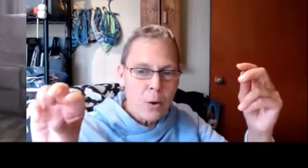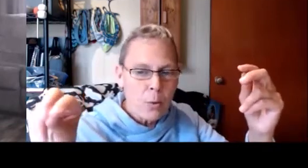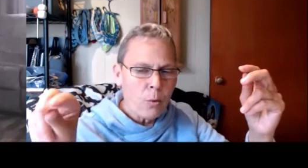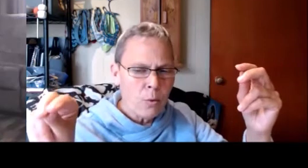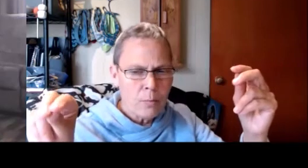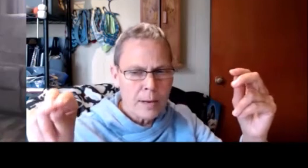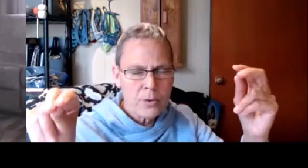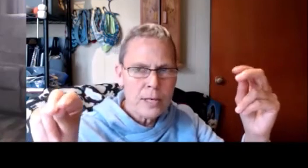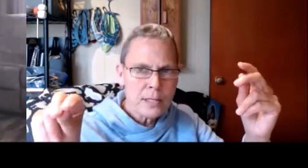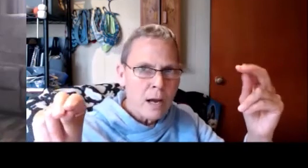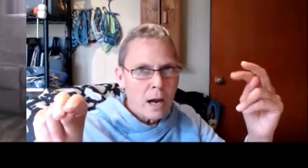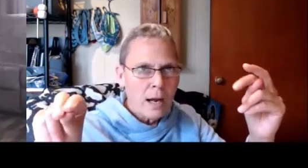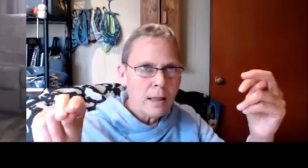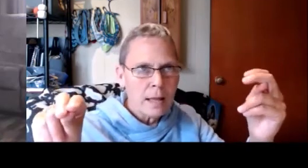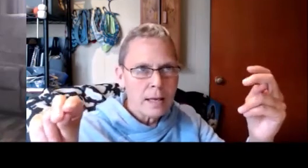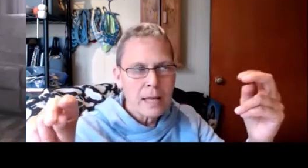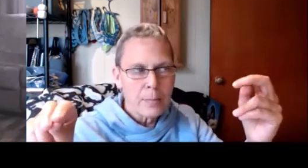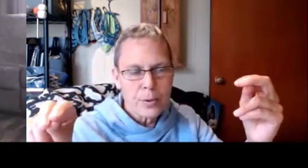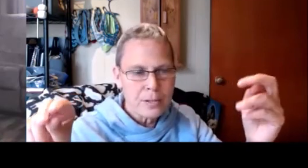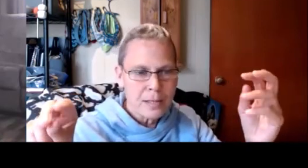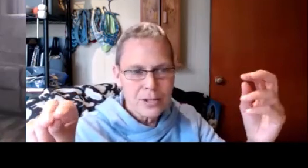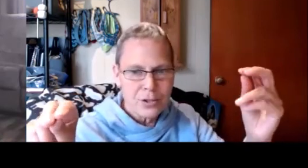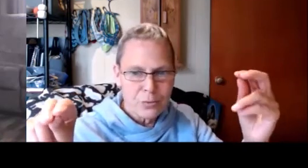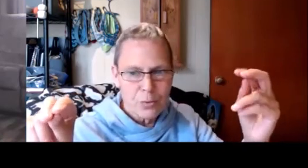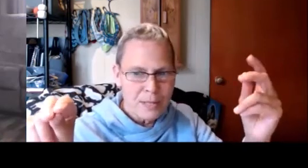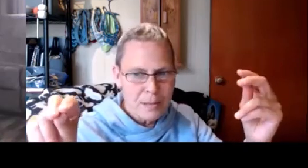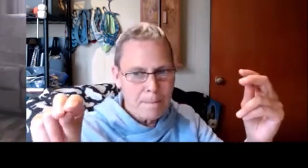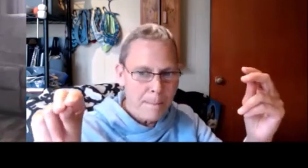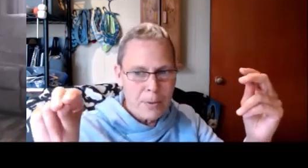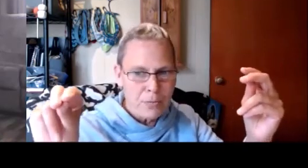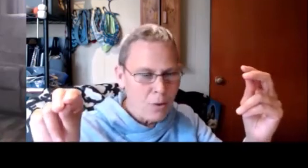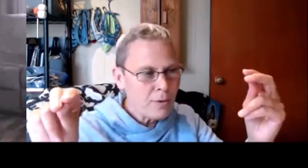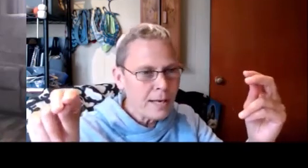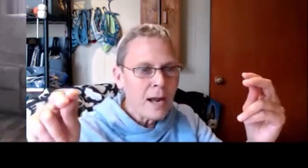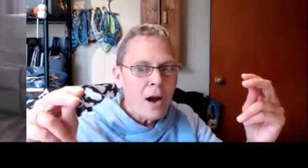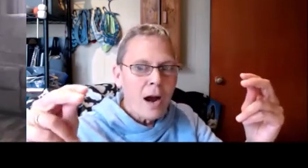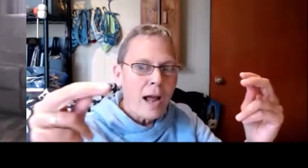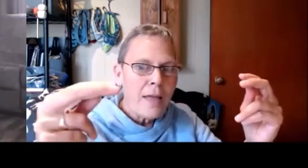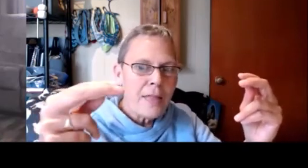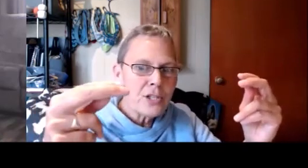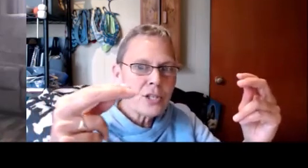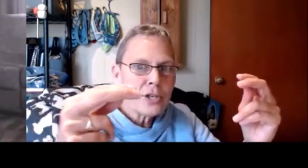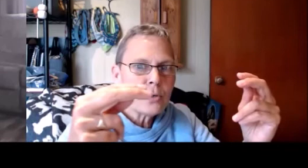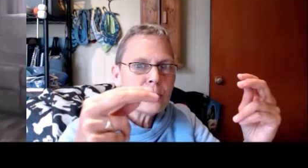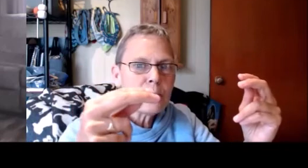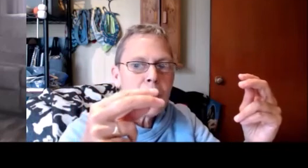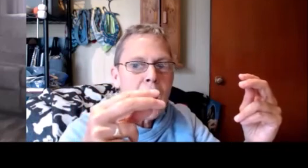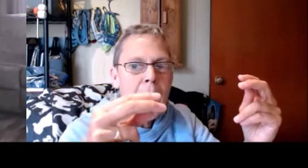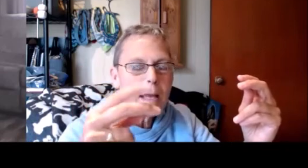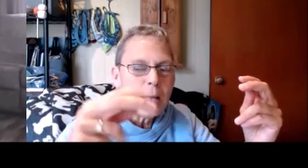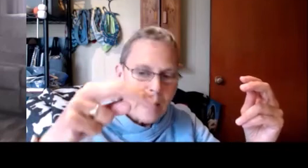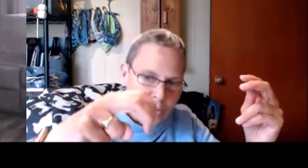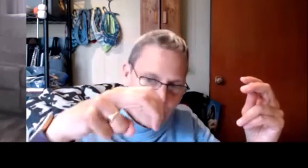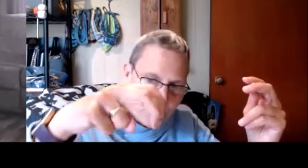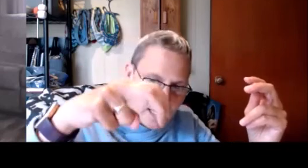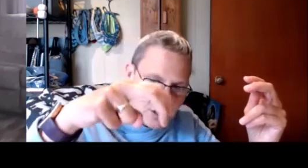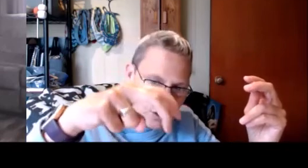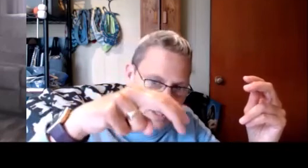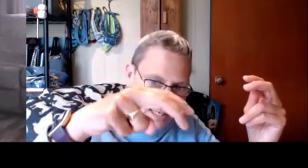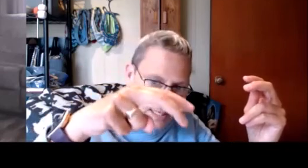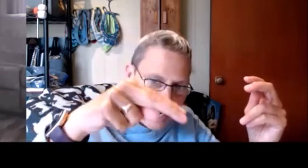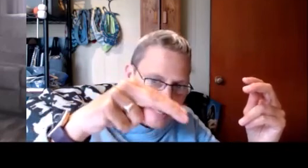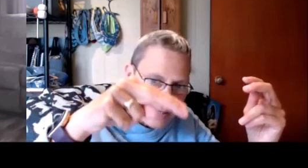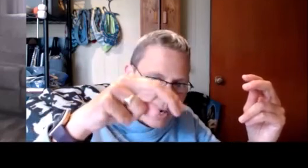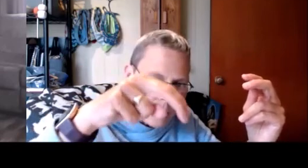pepperoni and go, oh my goodness, I like that person, they just threw me some pepperoni, and then she turns back, and she